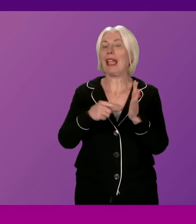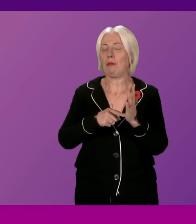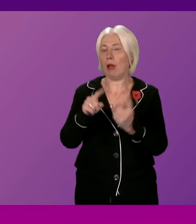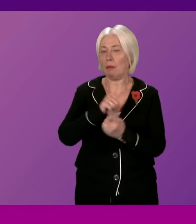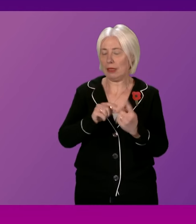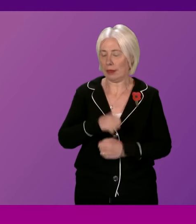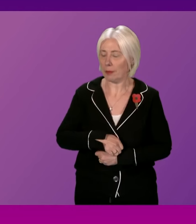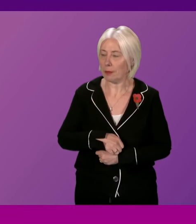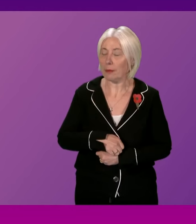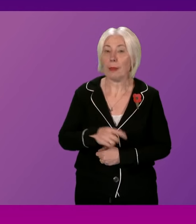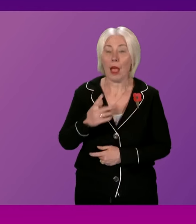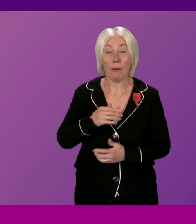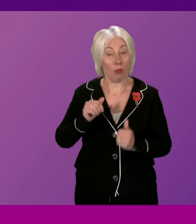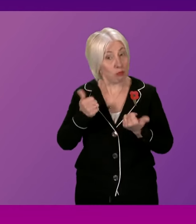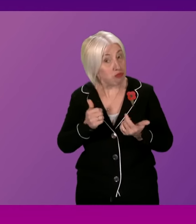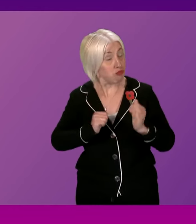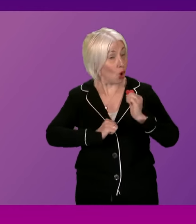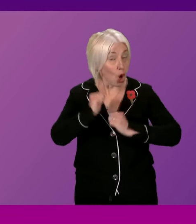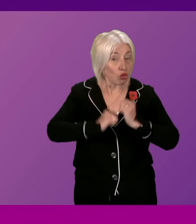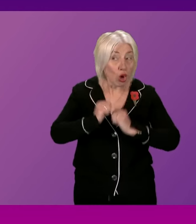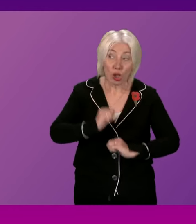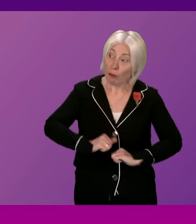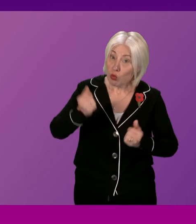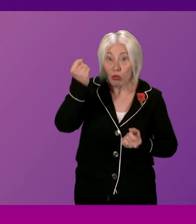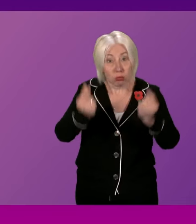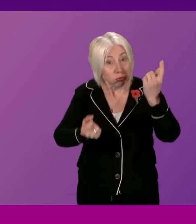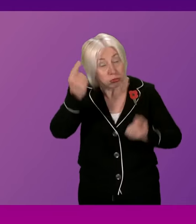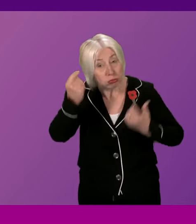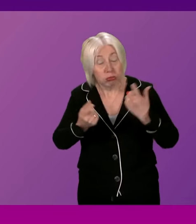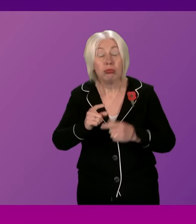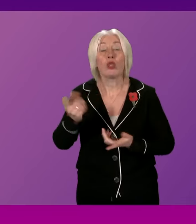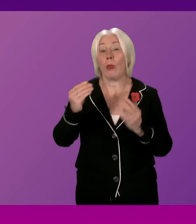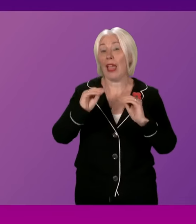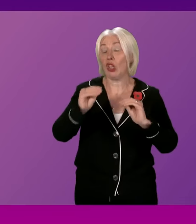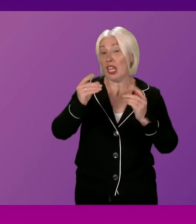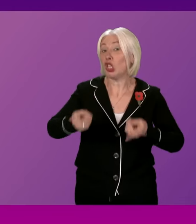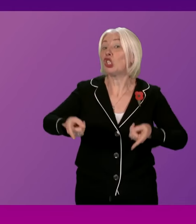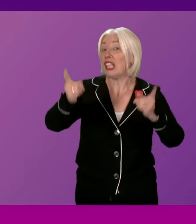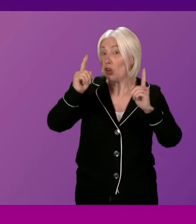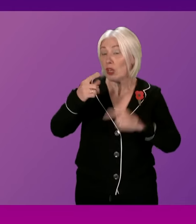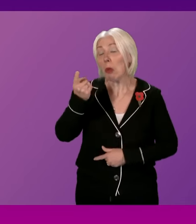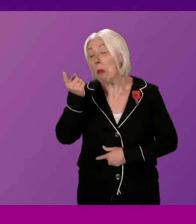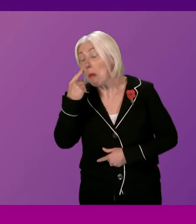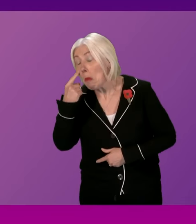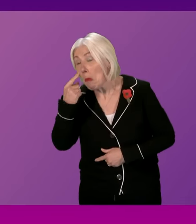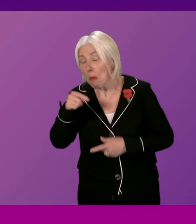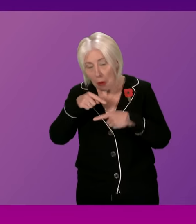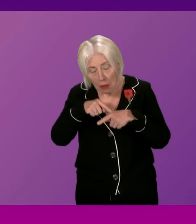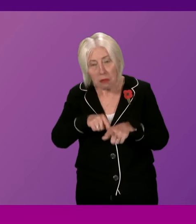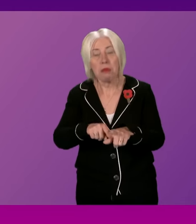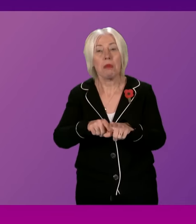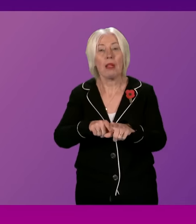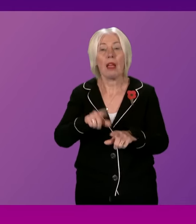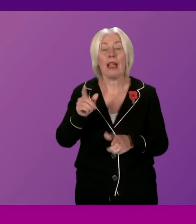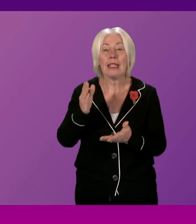discussions at the events have been constructive. There's been some very good suggestions which the Education Secretary will seek to take up. in relation to more specific